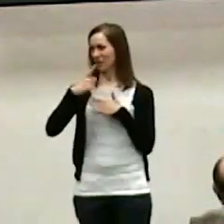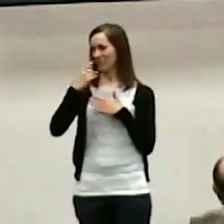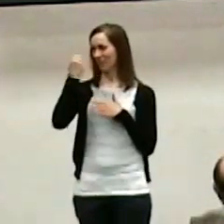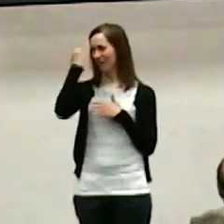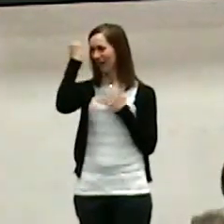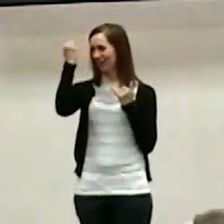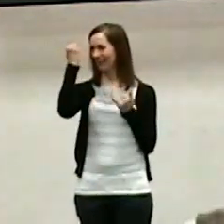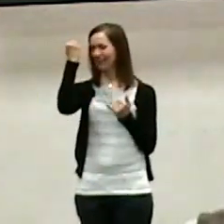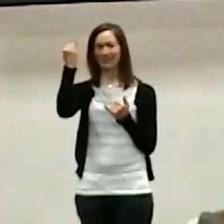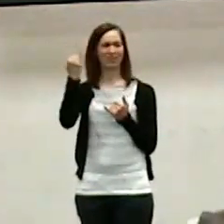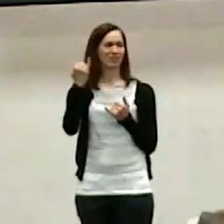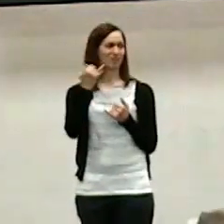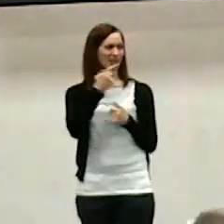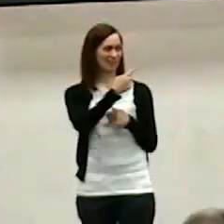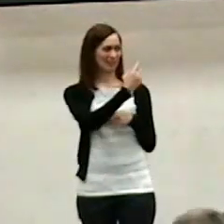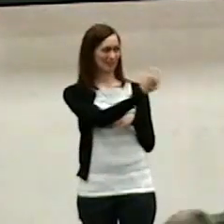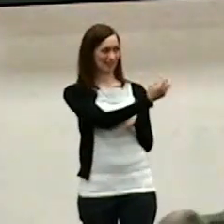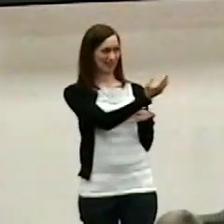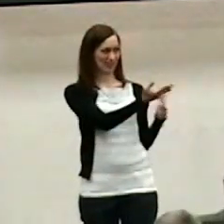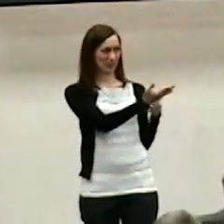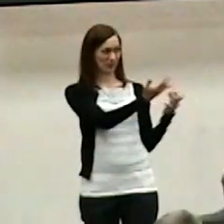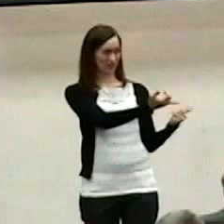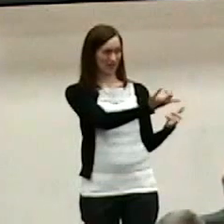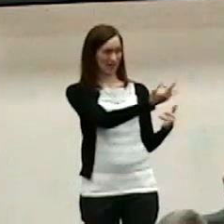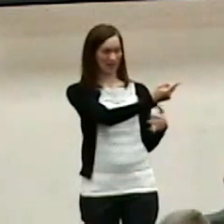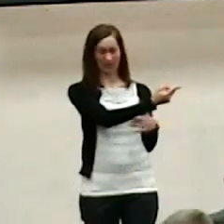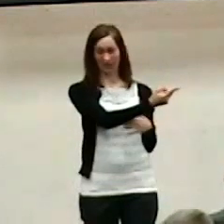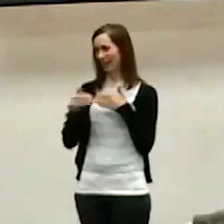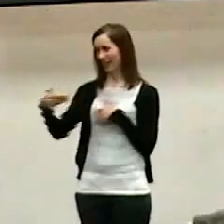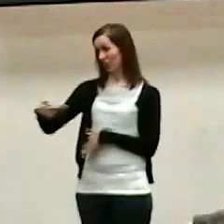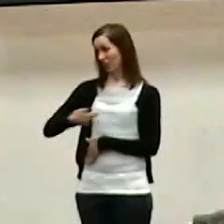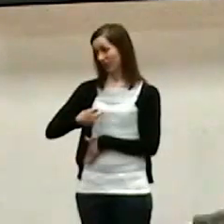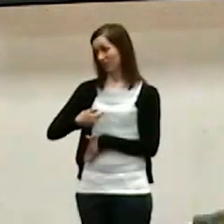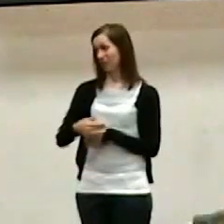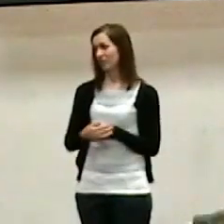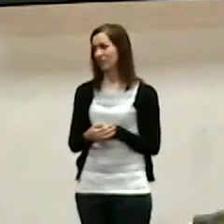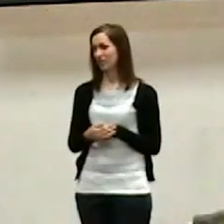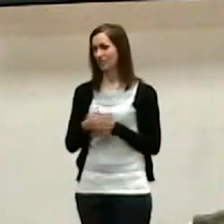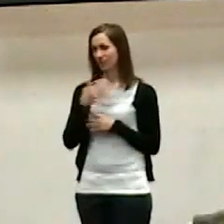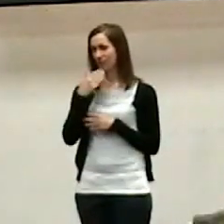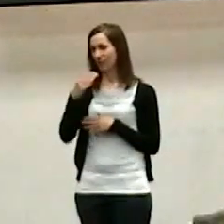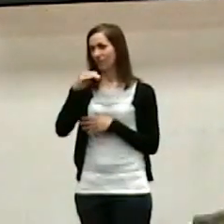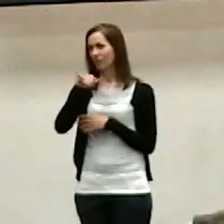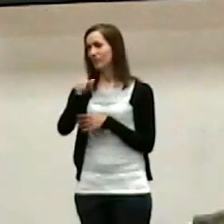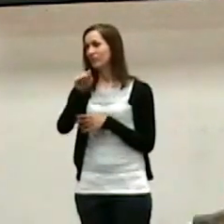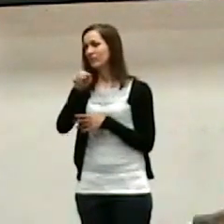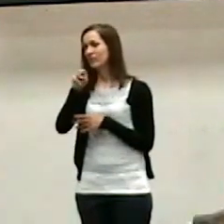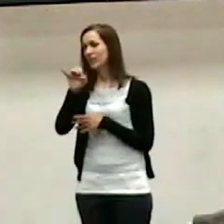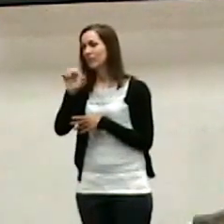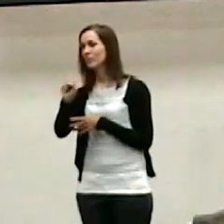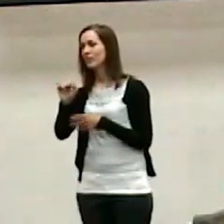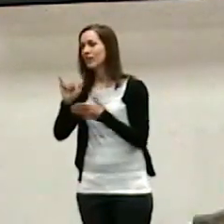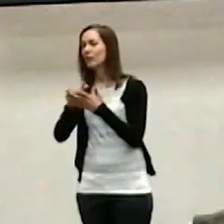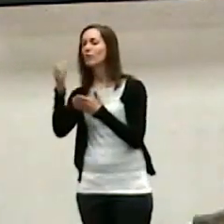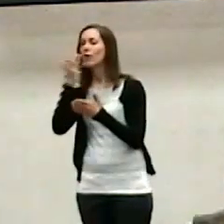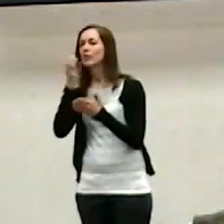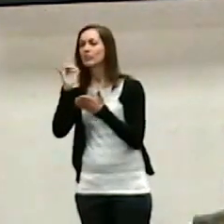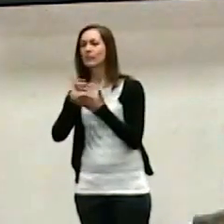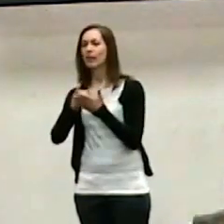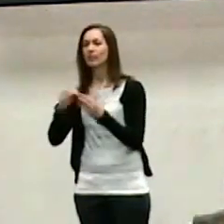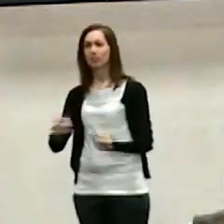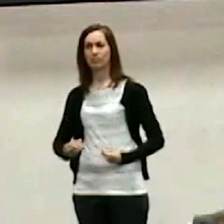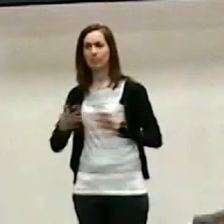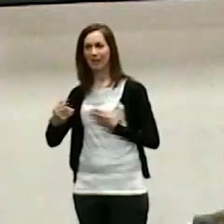here among us today and he has been the guy that is Q. James awesome that inspired me